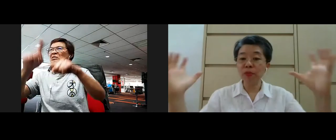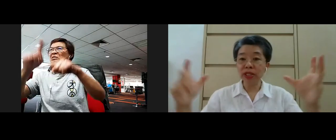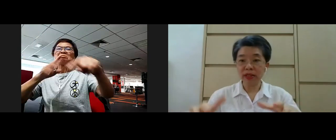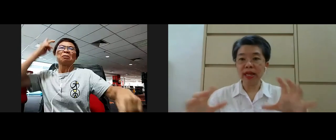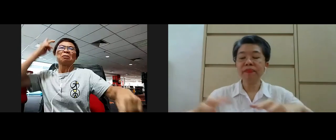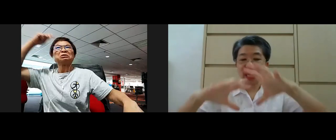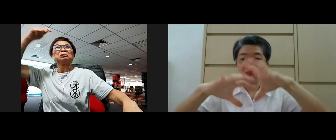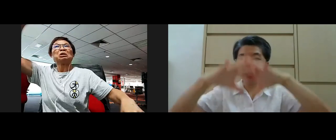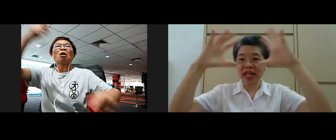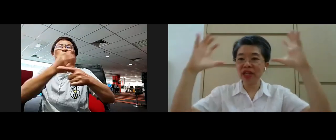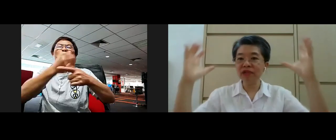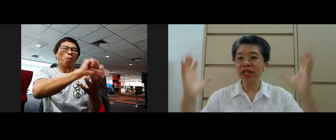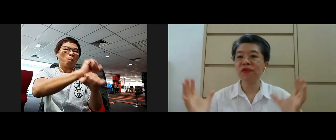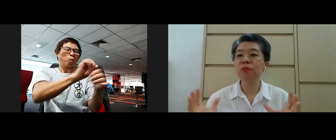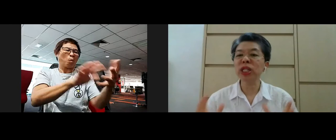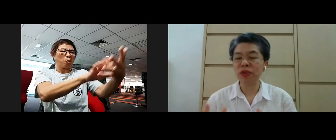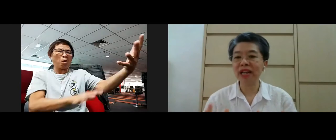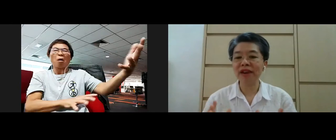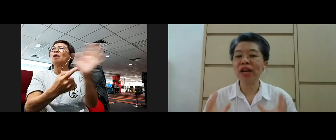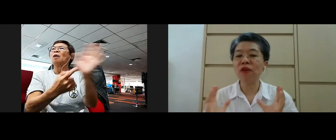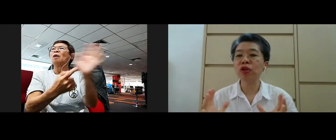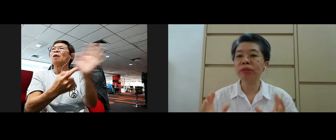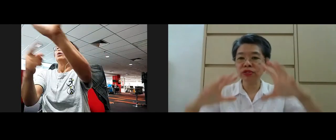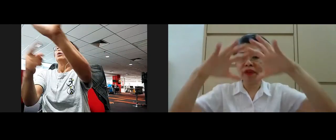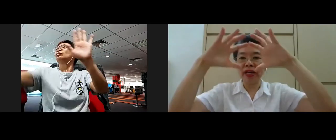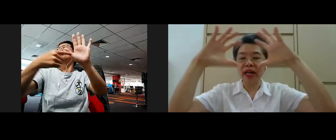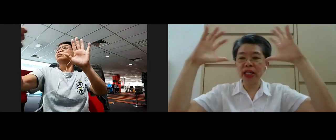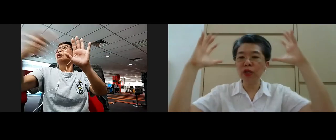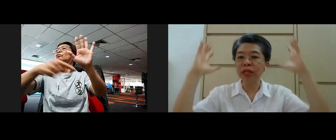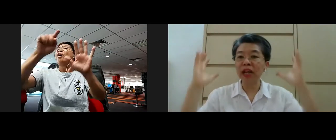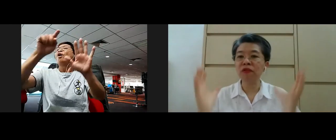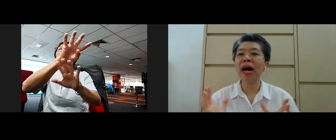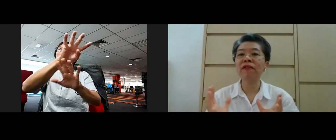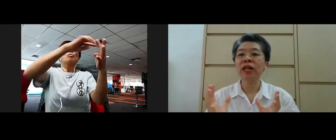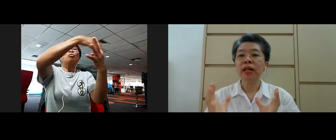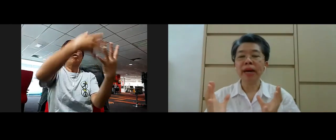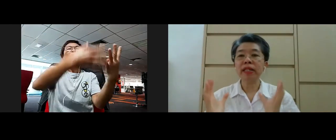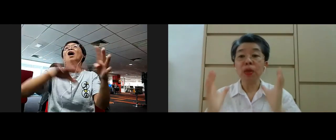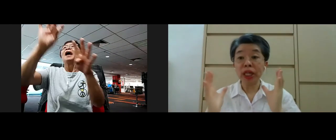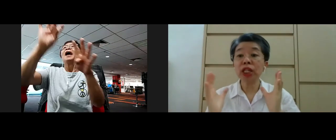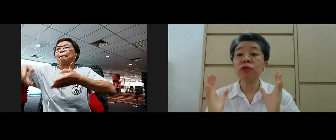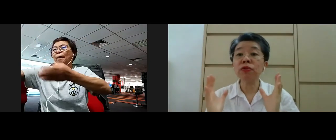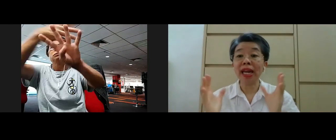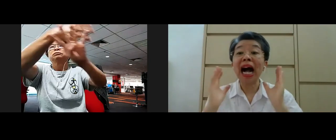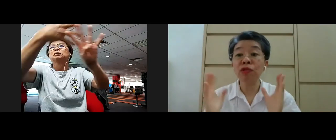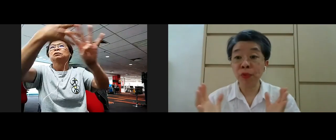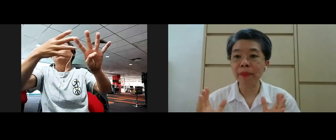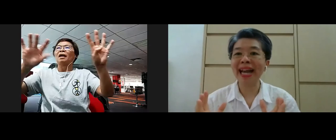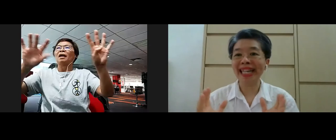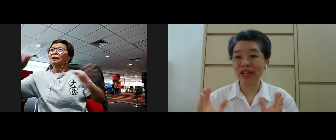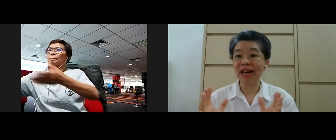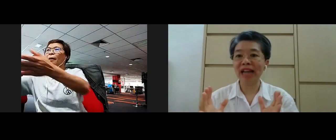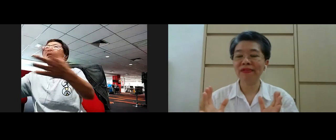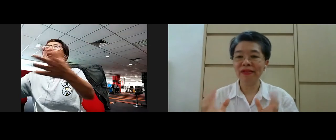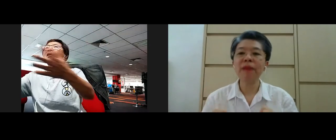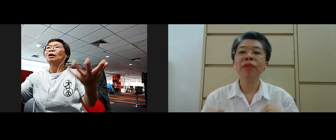even framework yeah I'm presenting you this framework today right four noble truth and noble evil path but we need to look at how do we